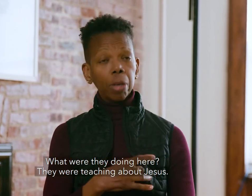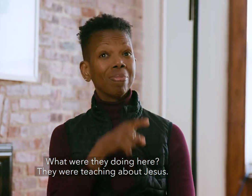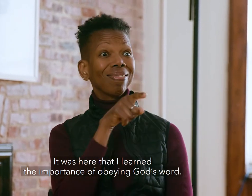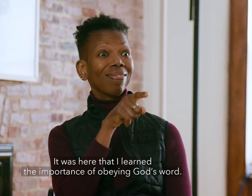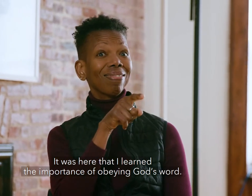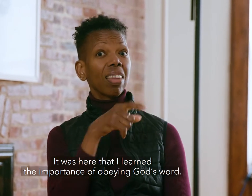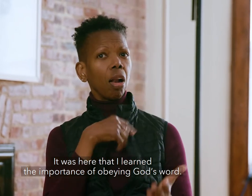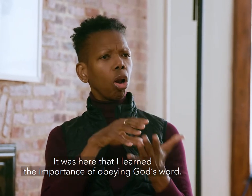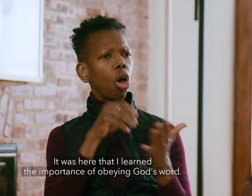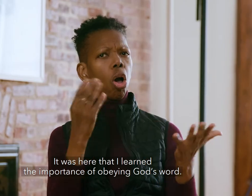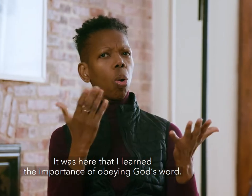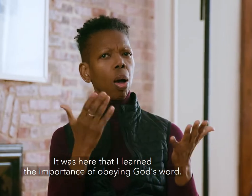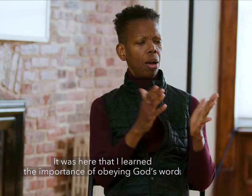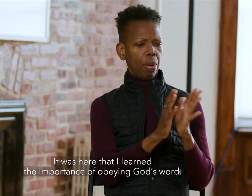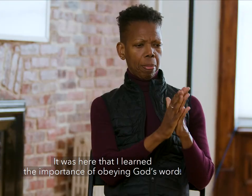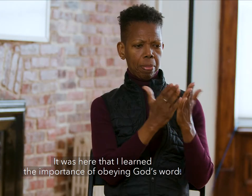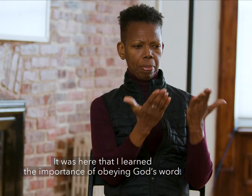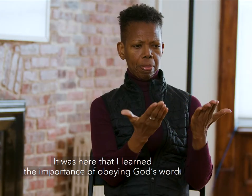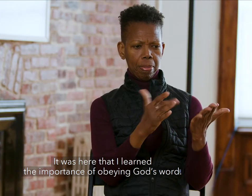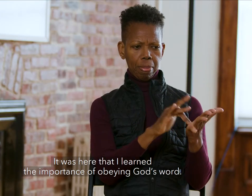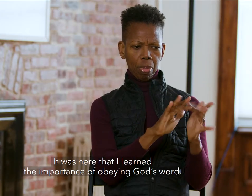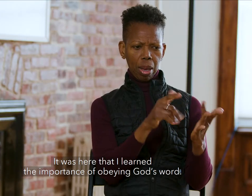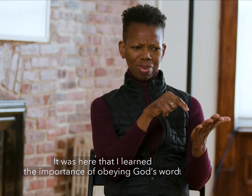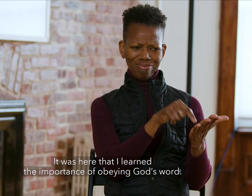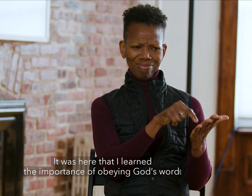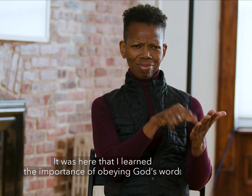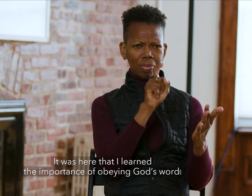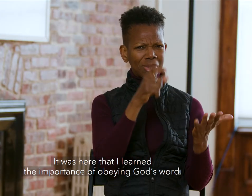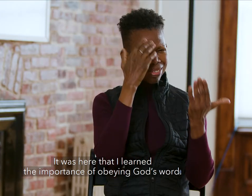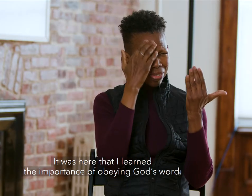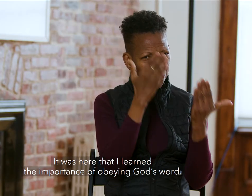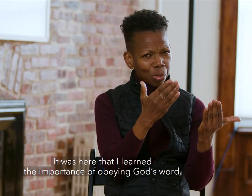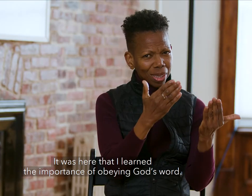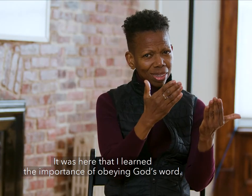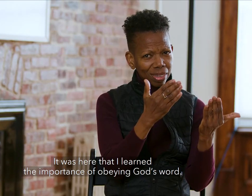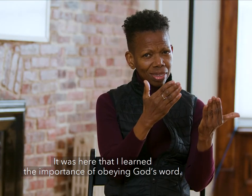about Jesus. It was here that I learned the importance of obeying God's Word.